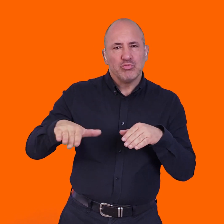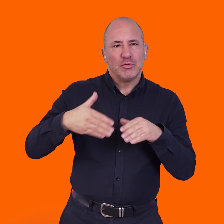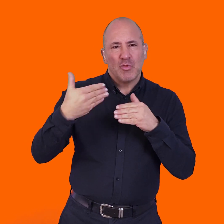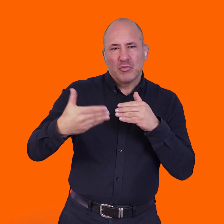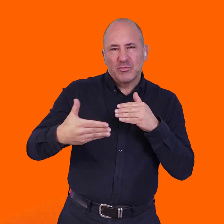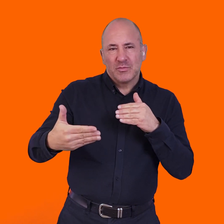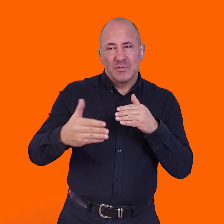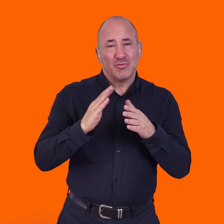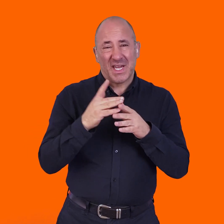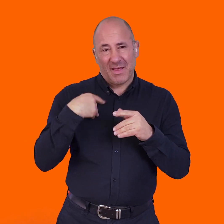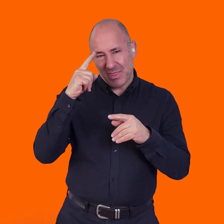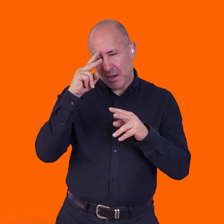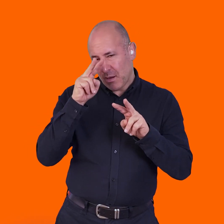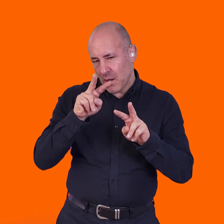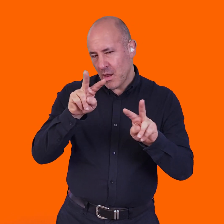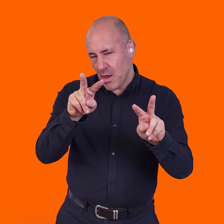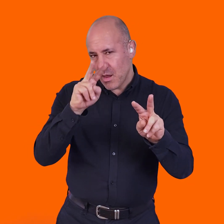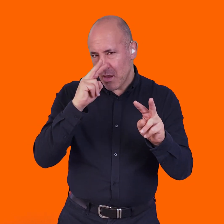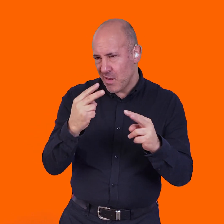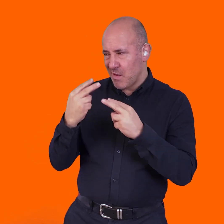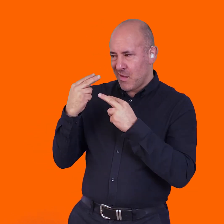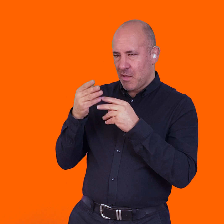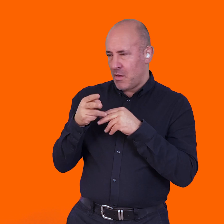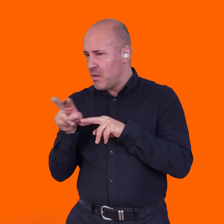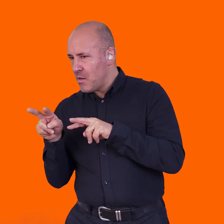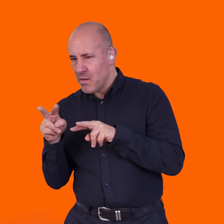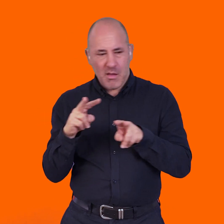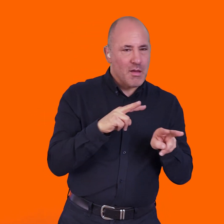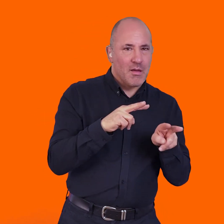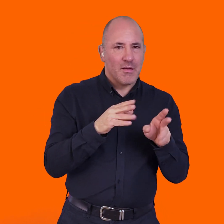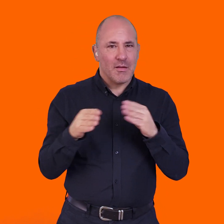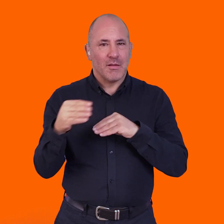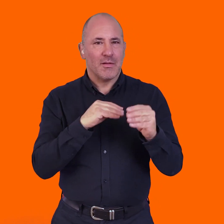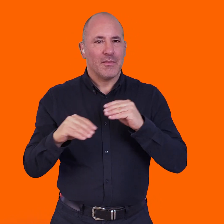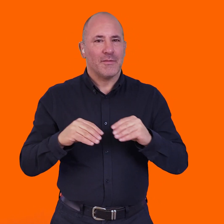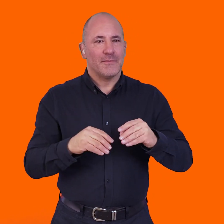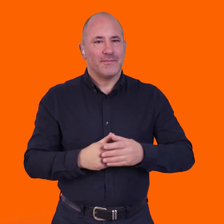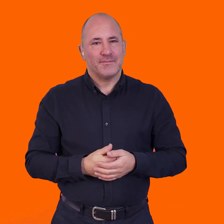right now, but what's going to work for future generations, what's going to, so it's moving forwards and backwards and sideways.